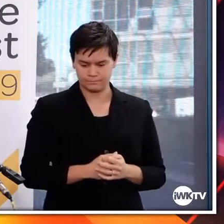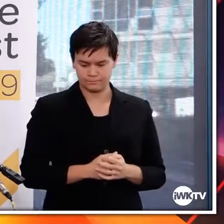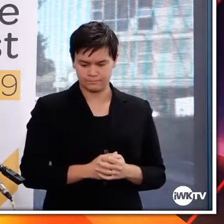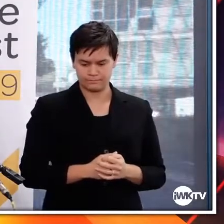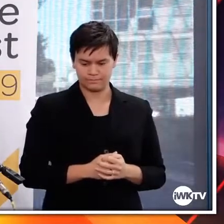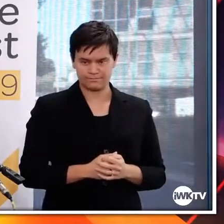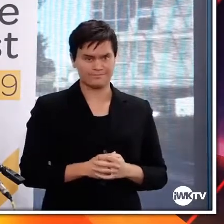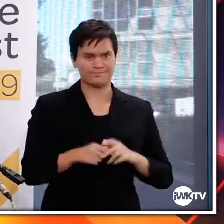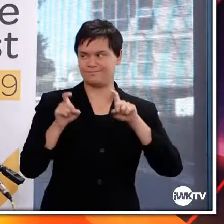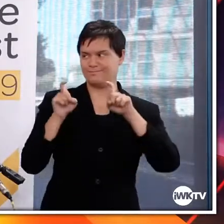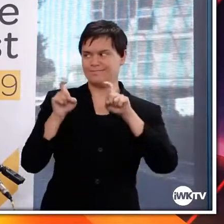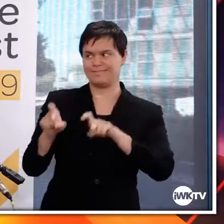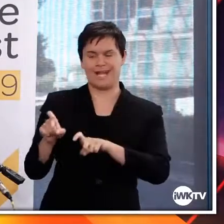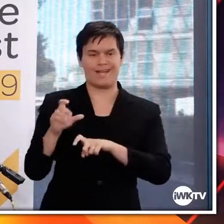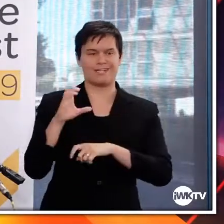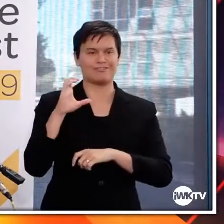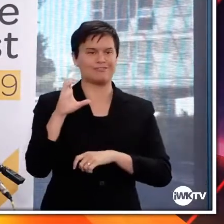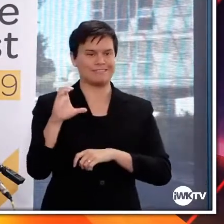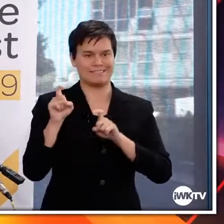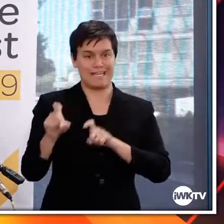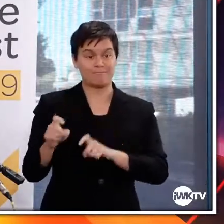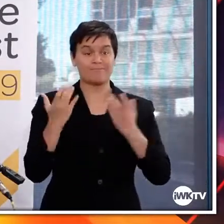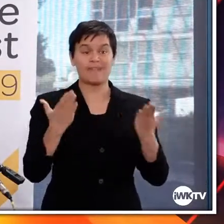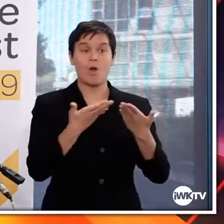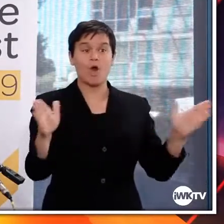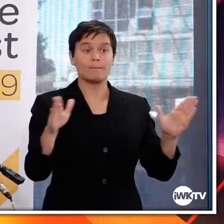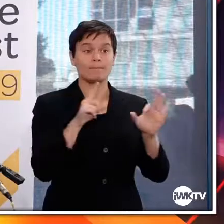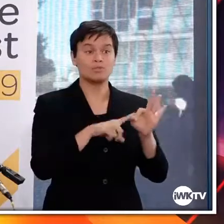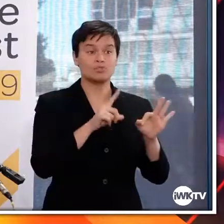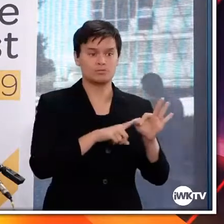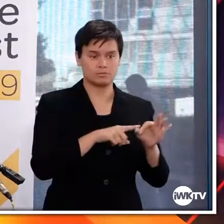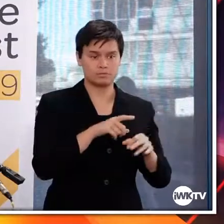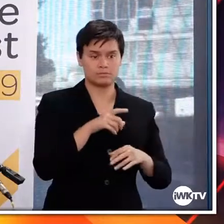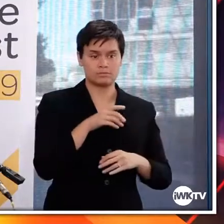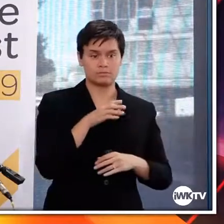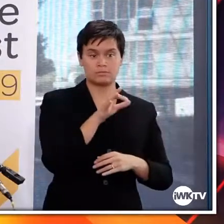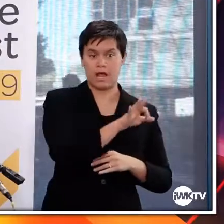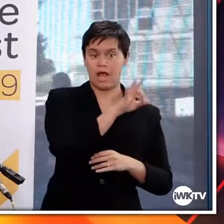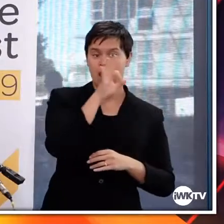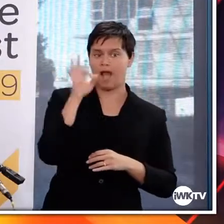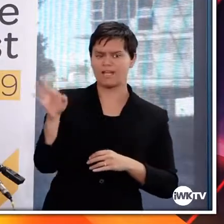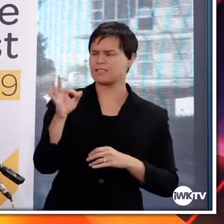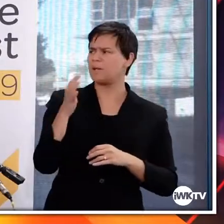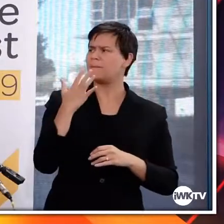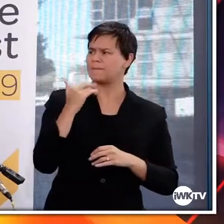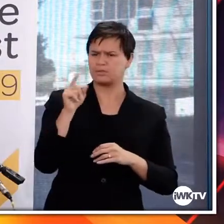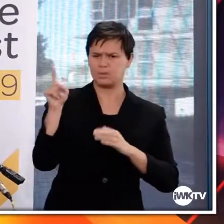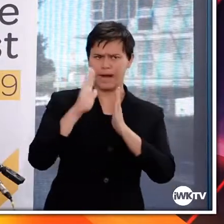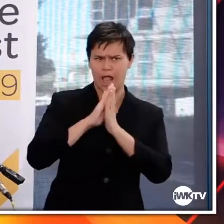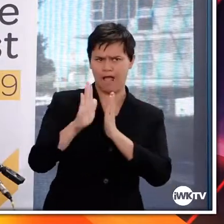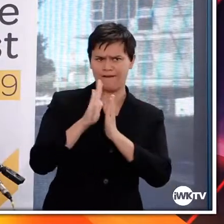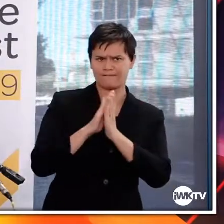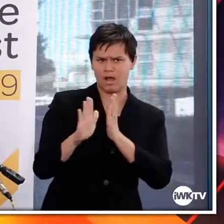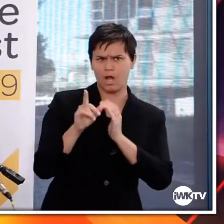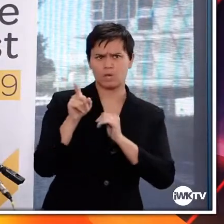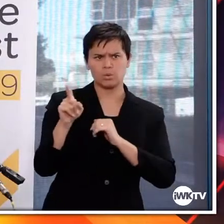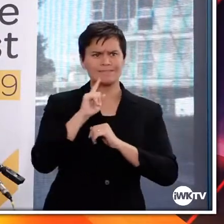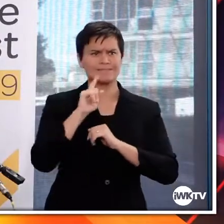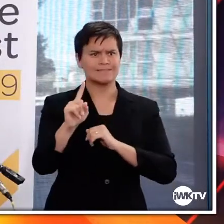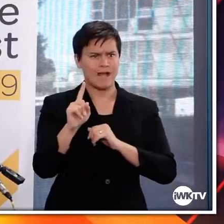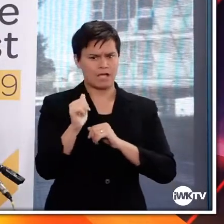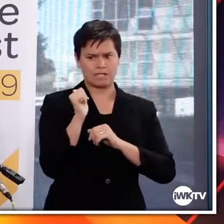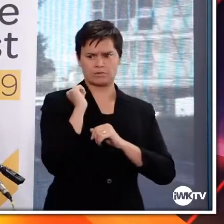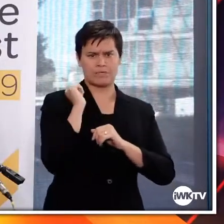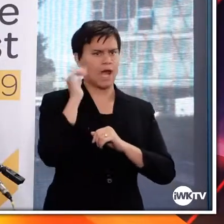So stay right there, Chris. Right, we'll open it up for questions. Chris, can I just ask you to clarify something you just mentioned before. You talked about the meeting being six